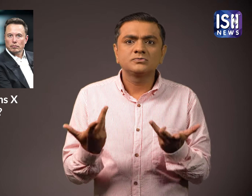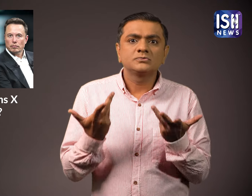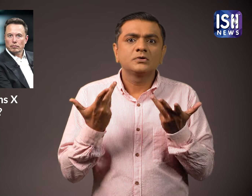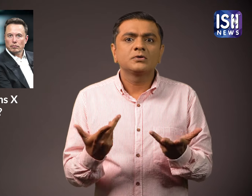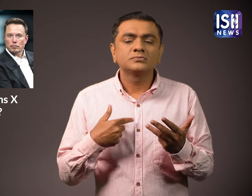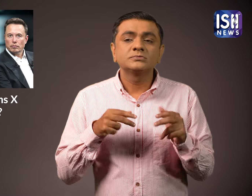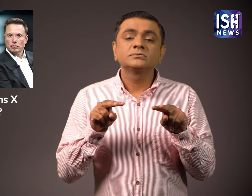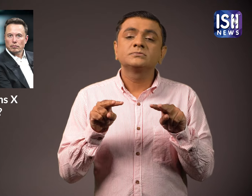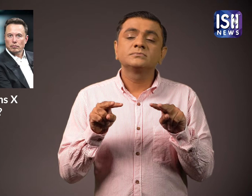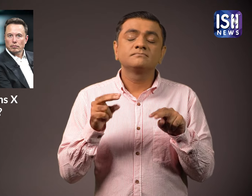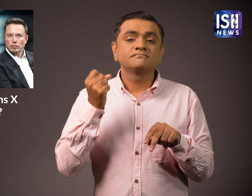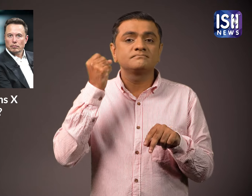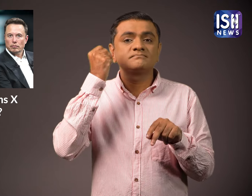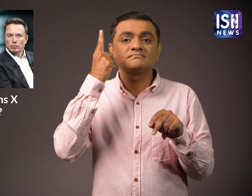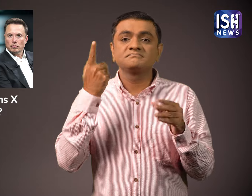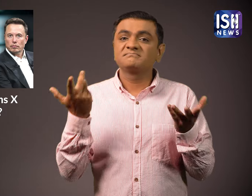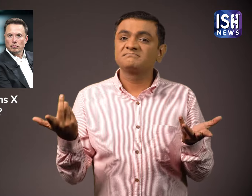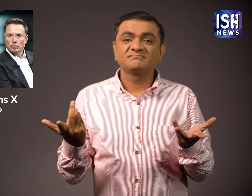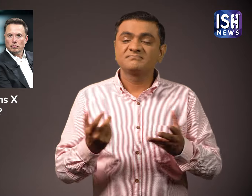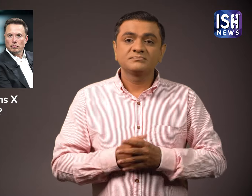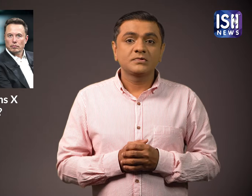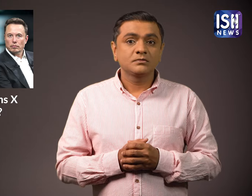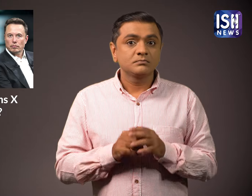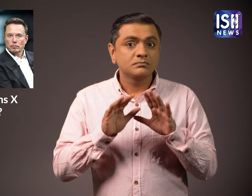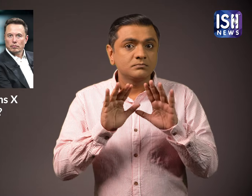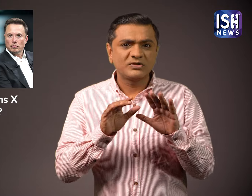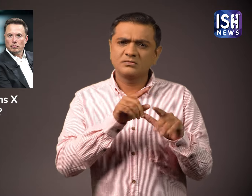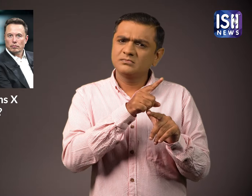of X before elections could impact political discourse.